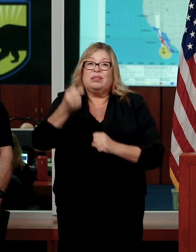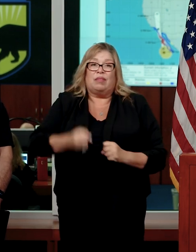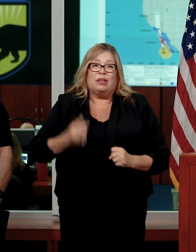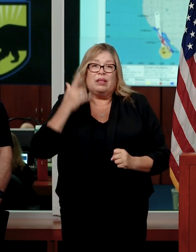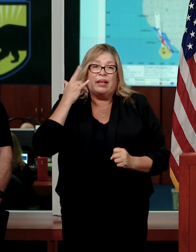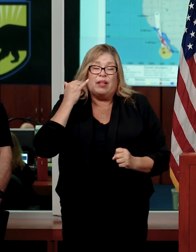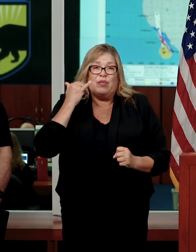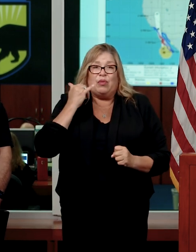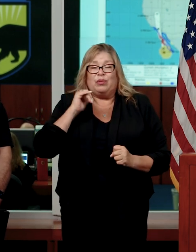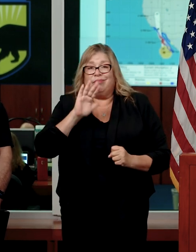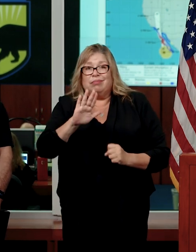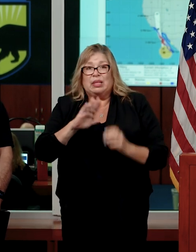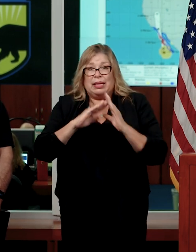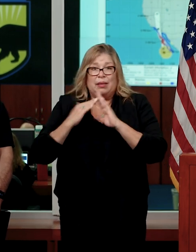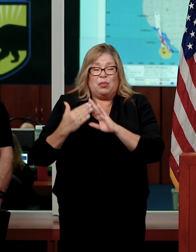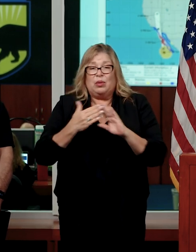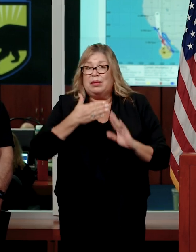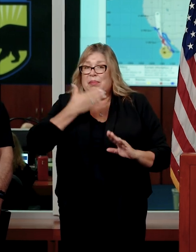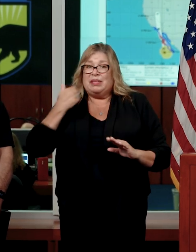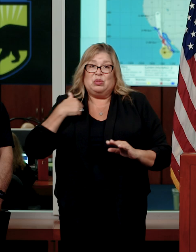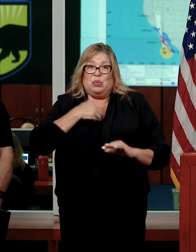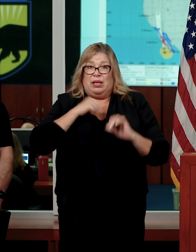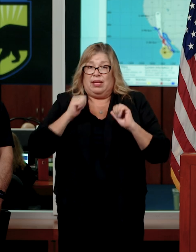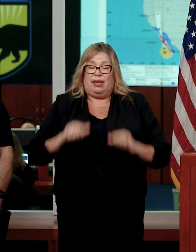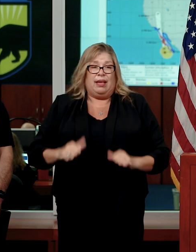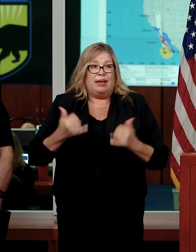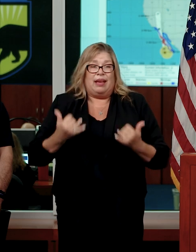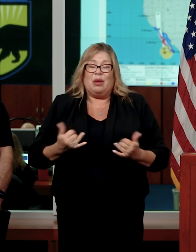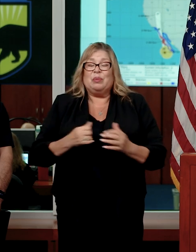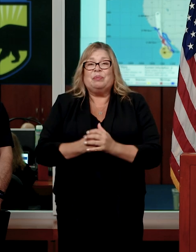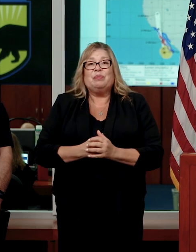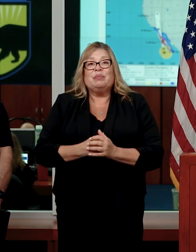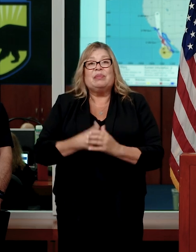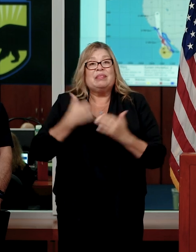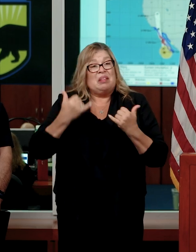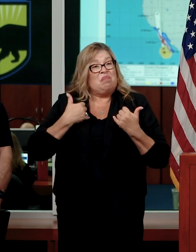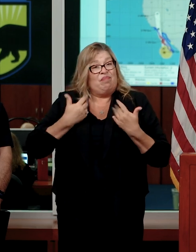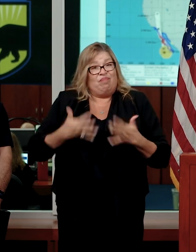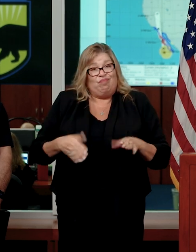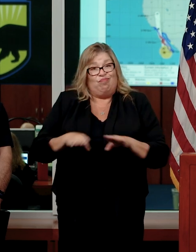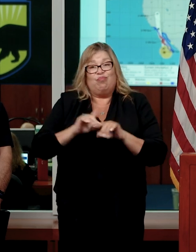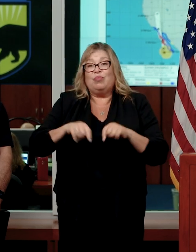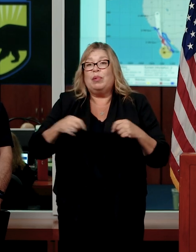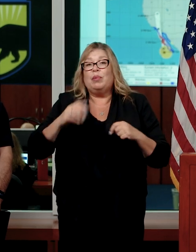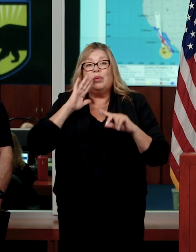communities as best we can. But with that, we will take some questions.